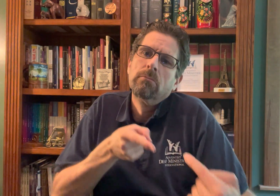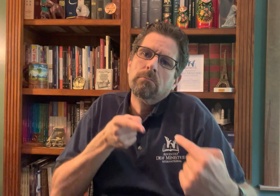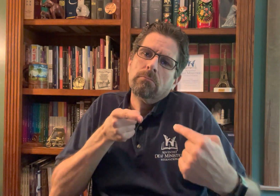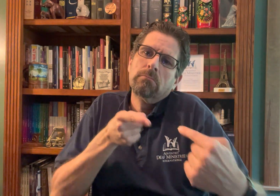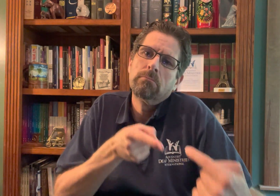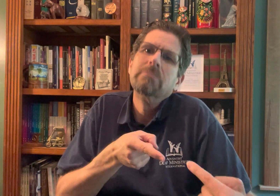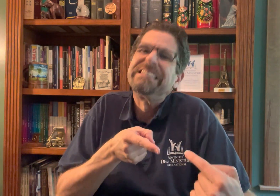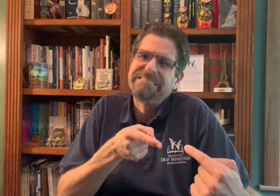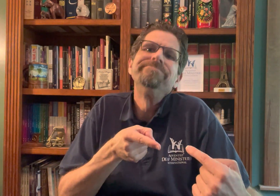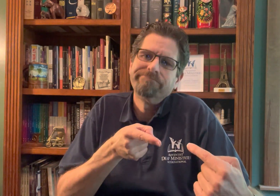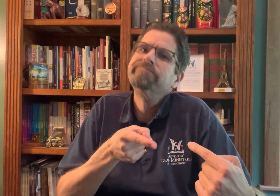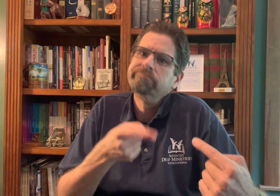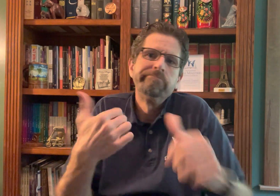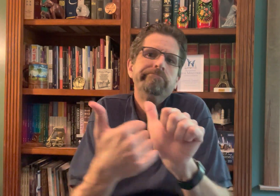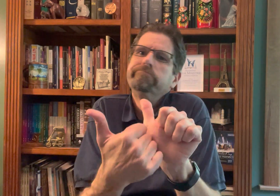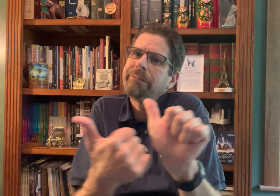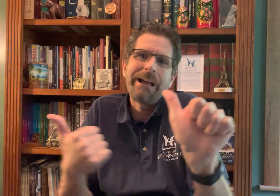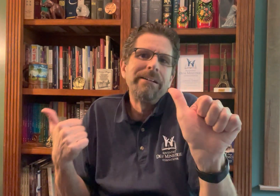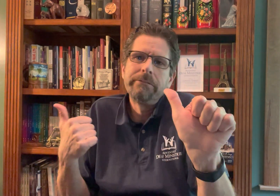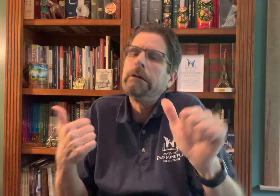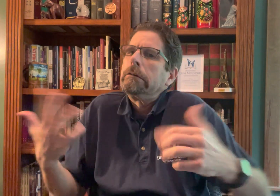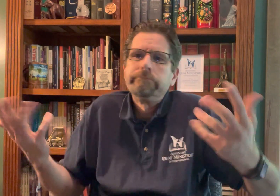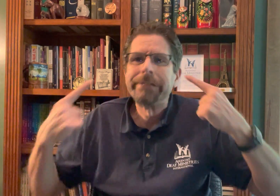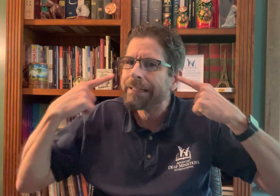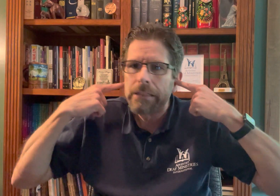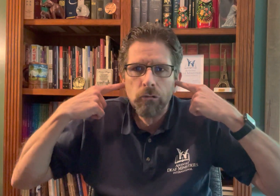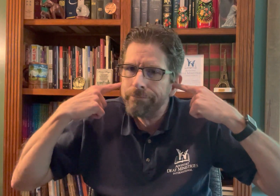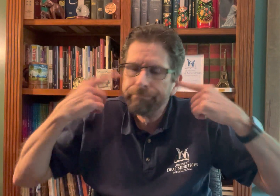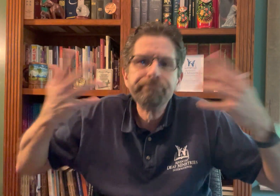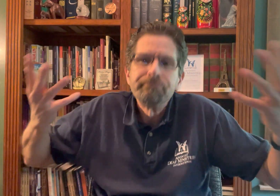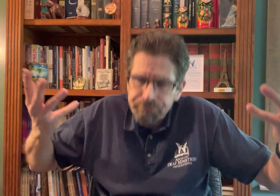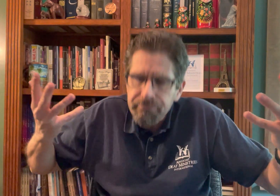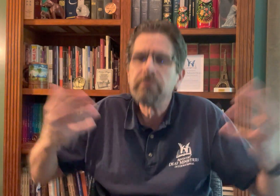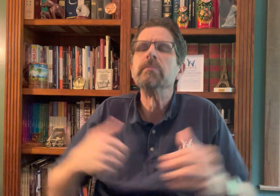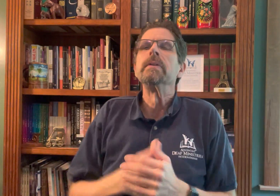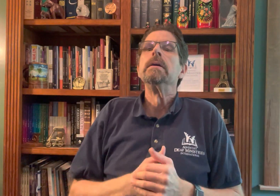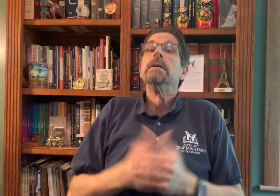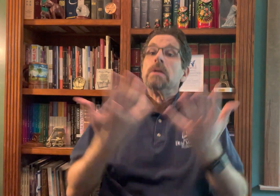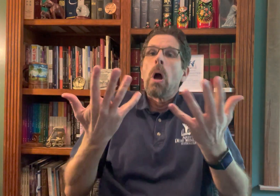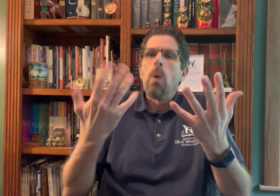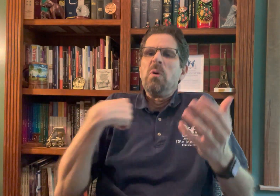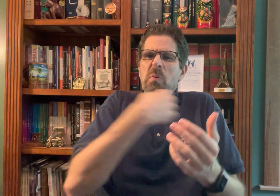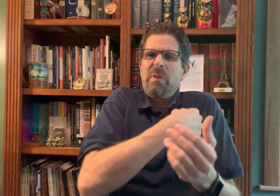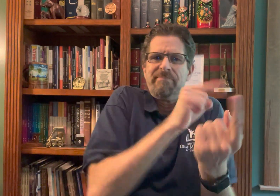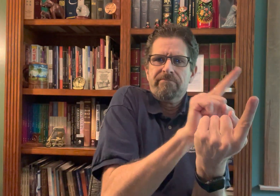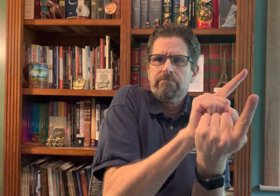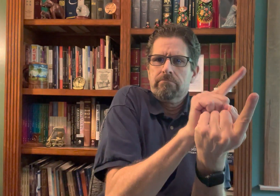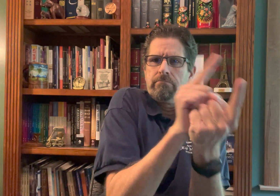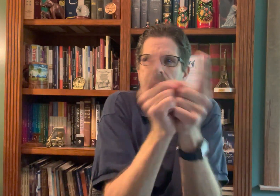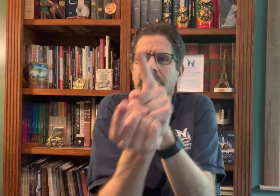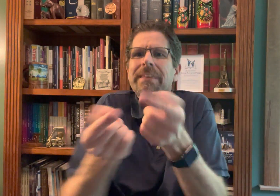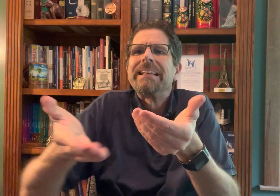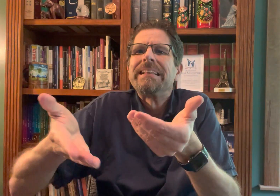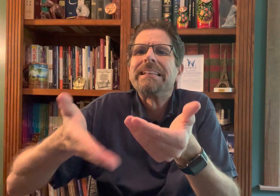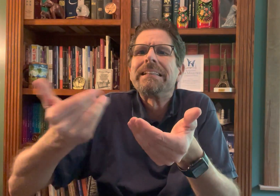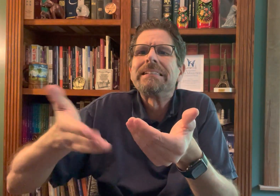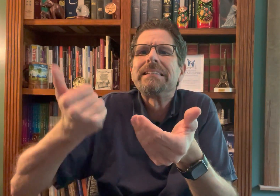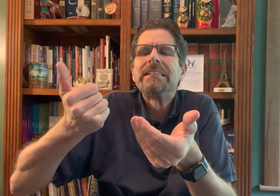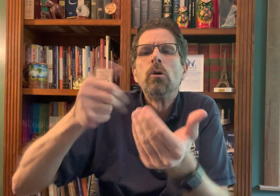is not their first language, sign language is deaf people's first language, and it's not the same as spoken language,